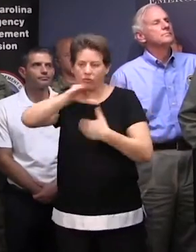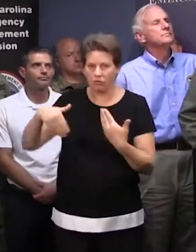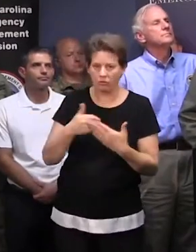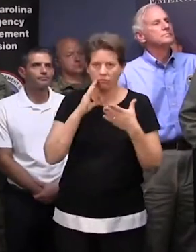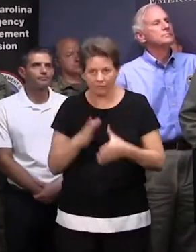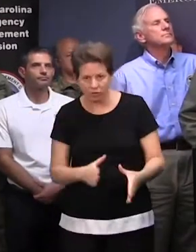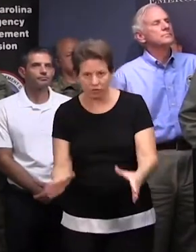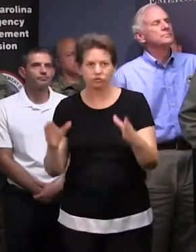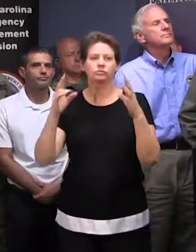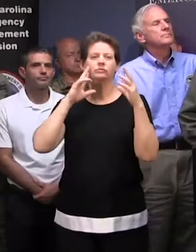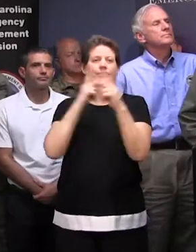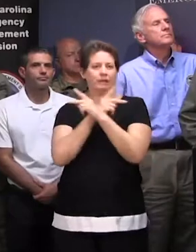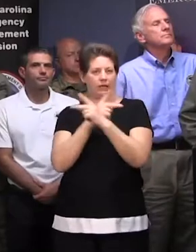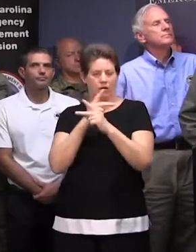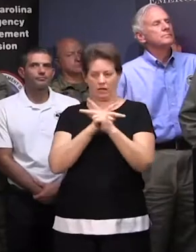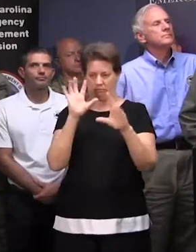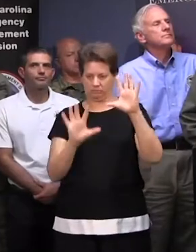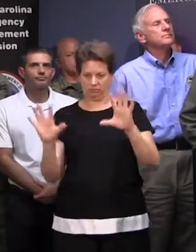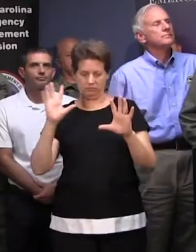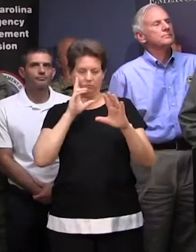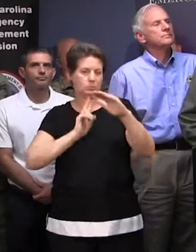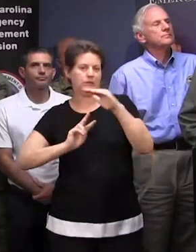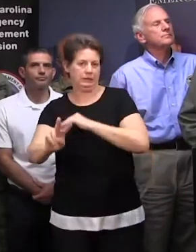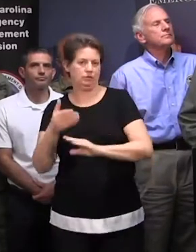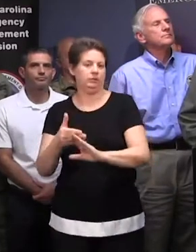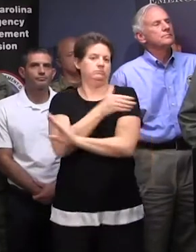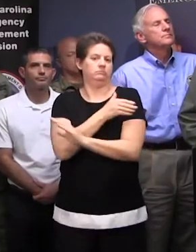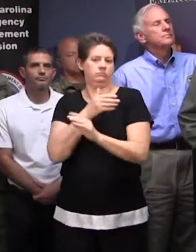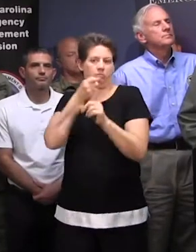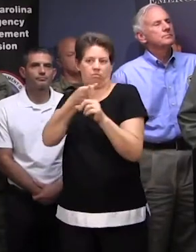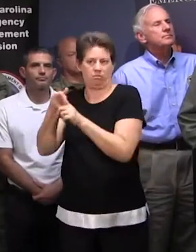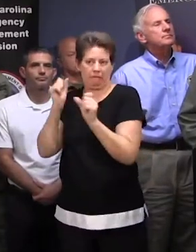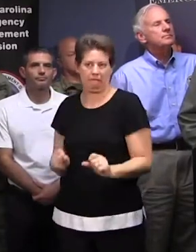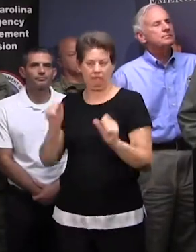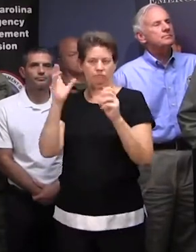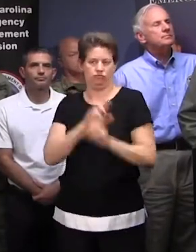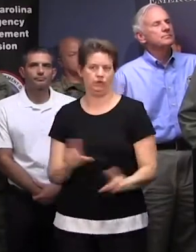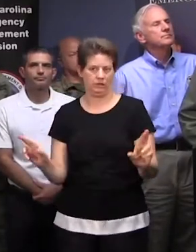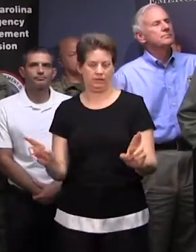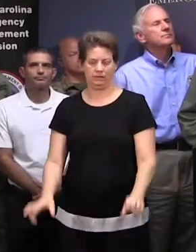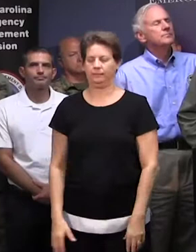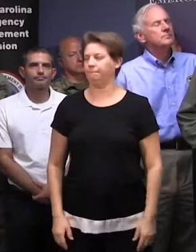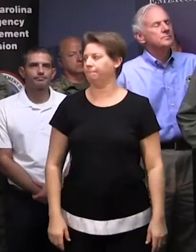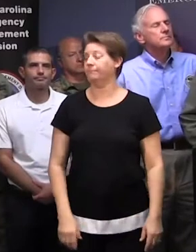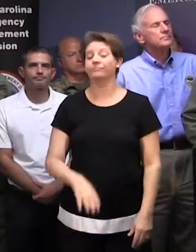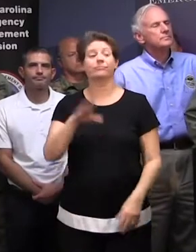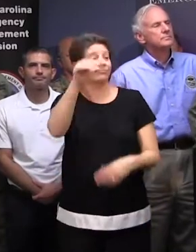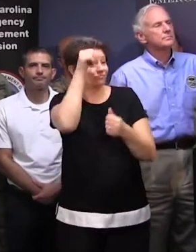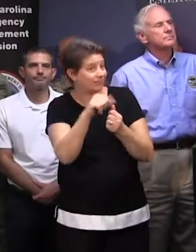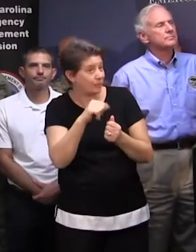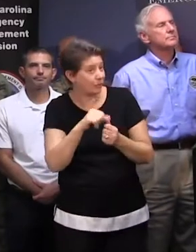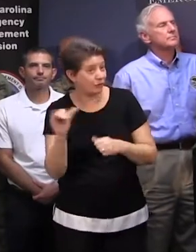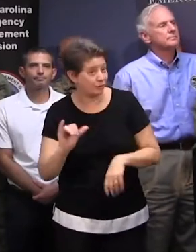model to attempt to be ahead of the flood conditions as much as possible. I would also remind you again